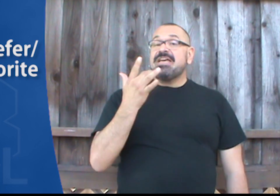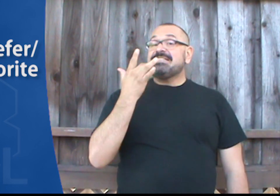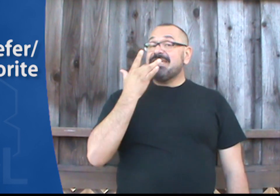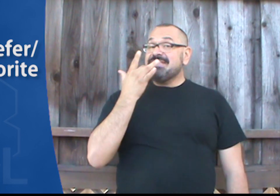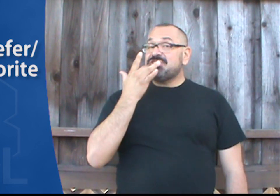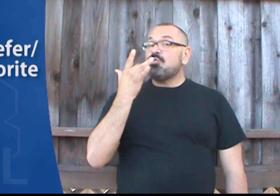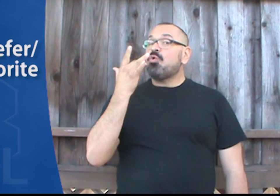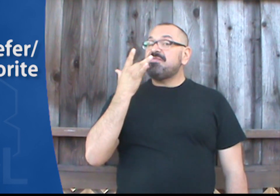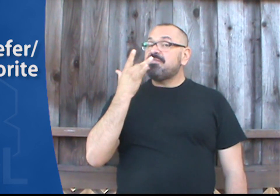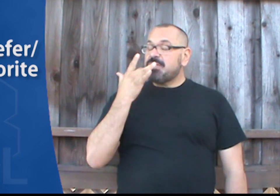Taste. Or favorite.